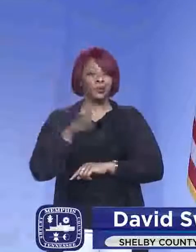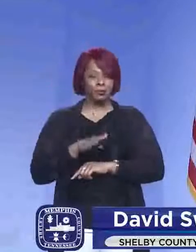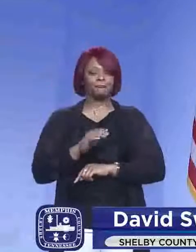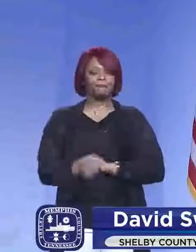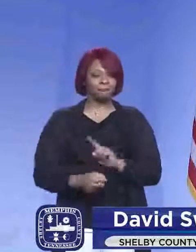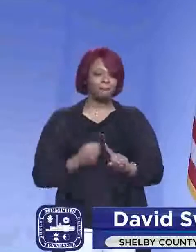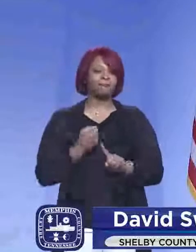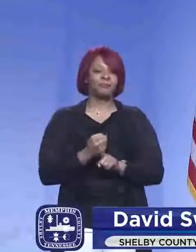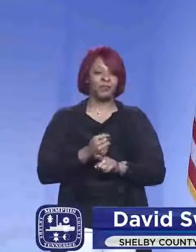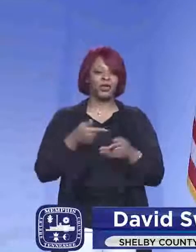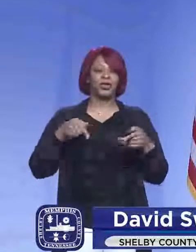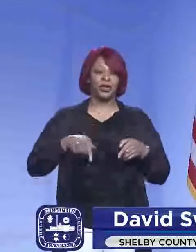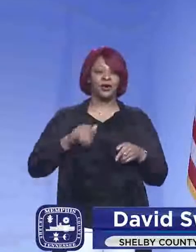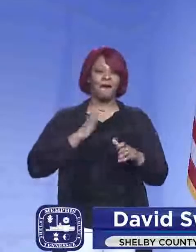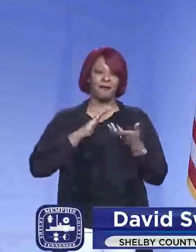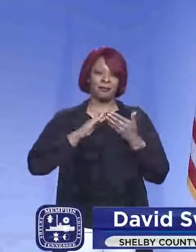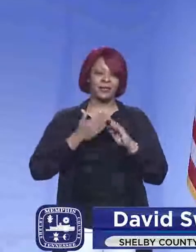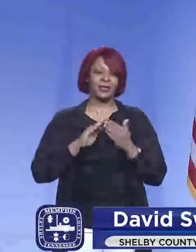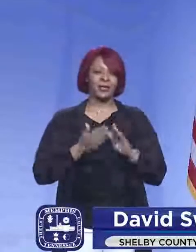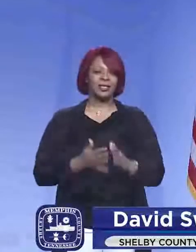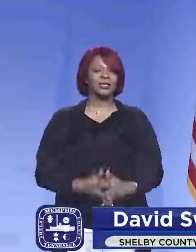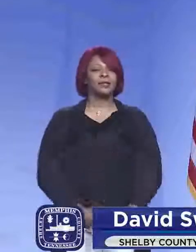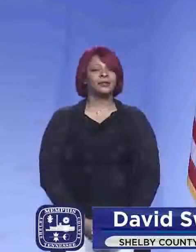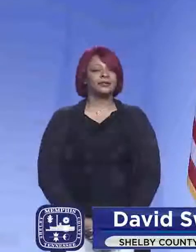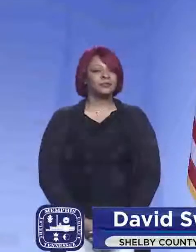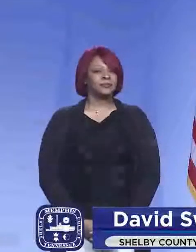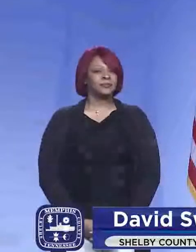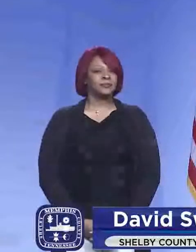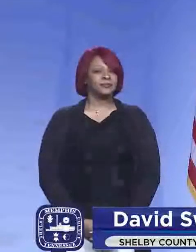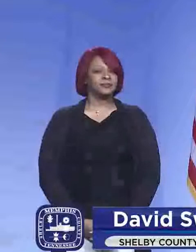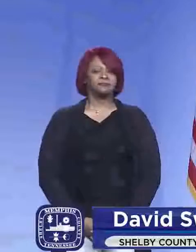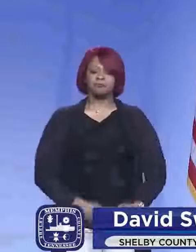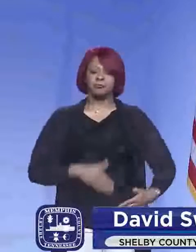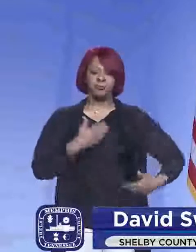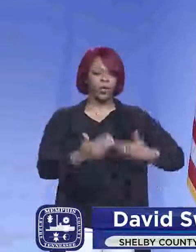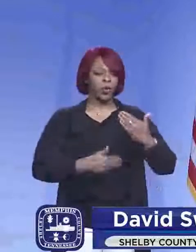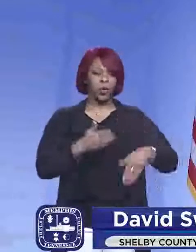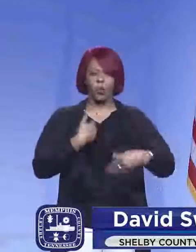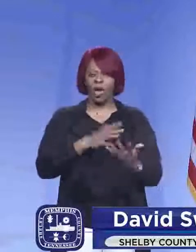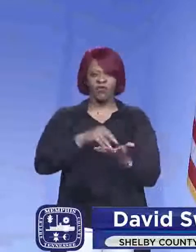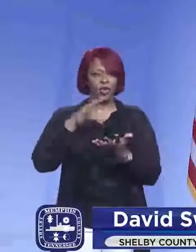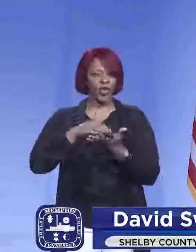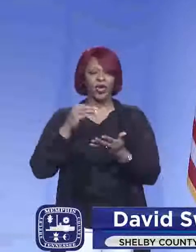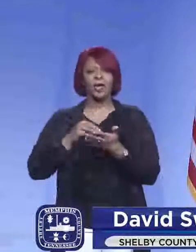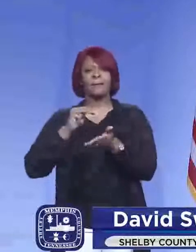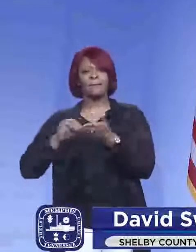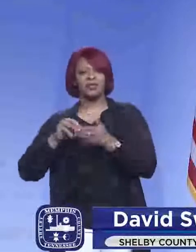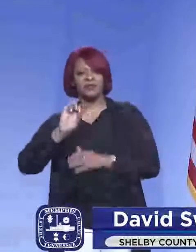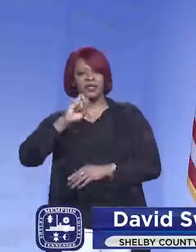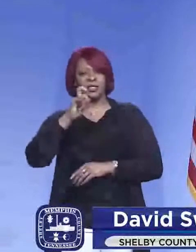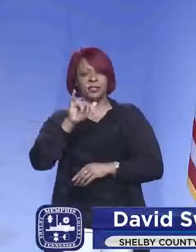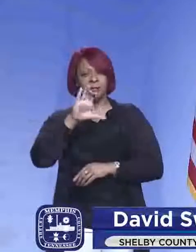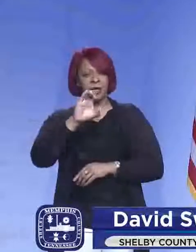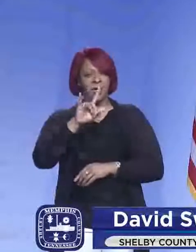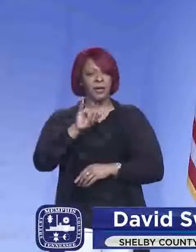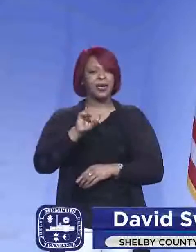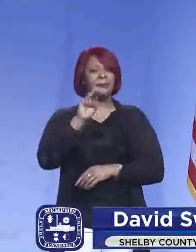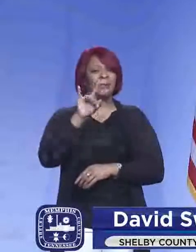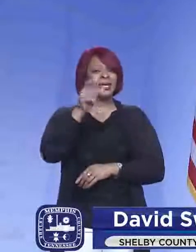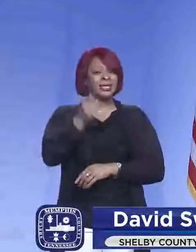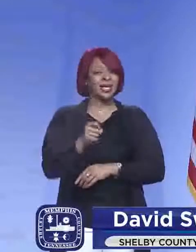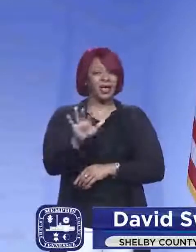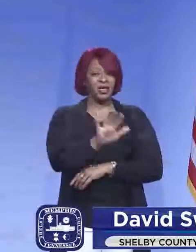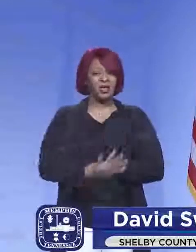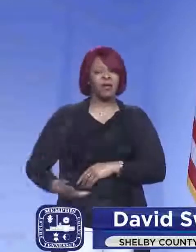we had COVID for sure in the community. So along the way, what I would say is Memphis and Shelby County and the Mid-South,